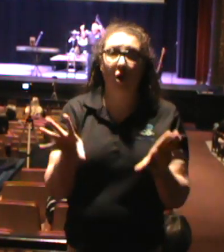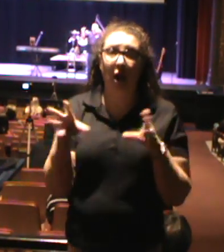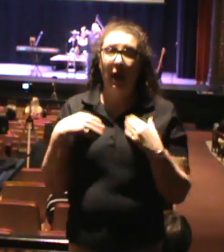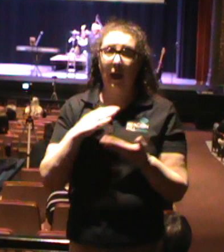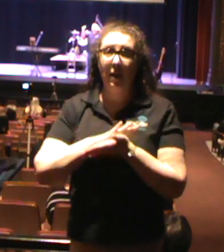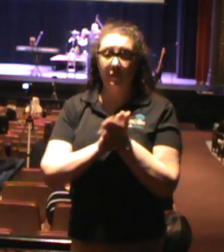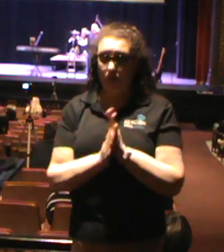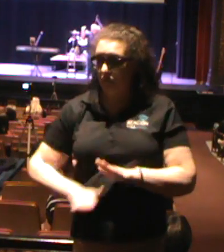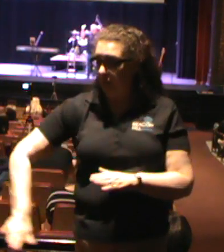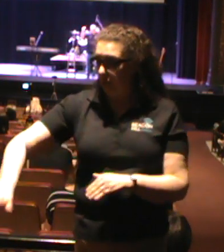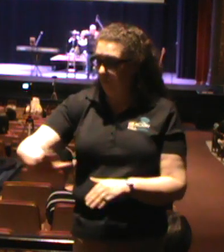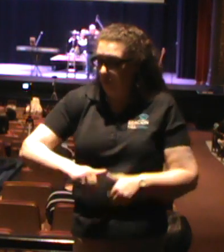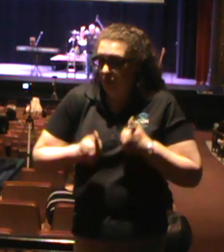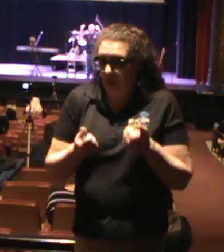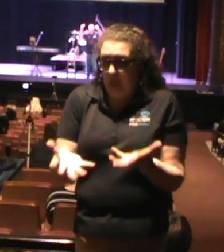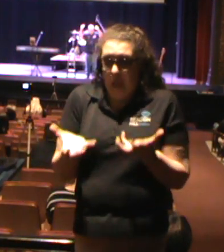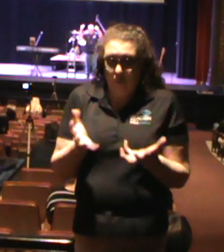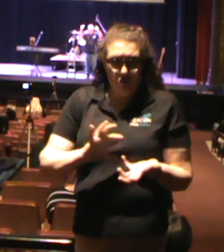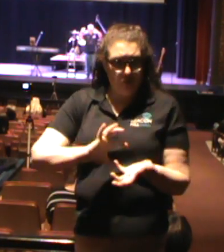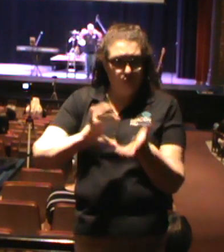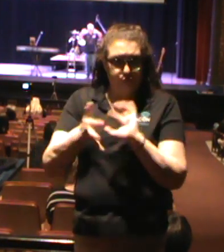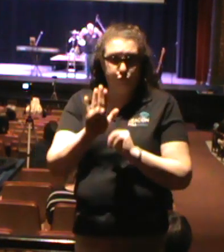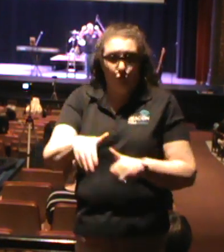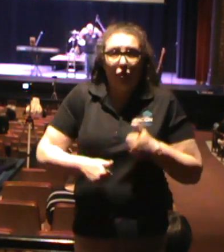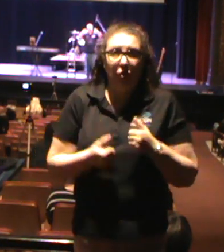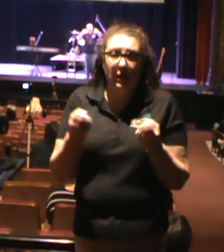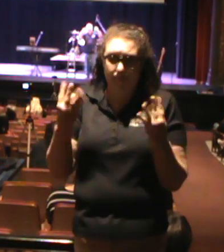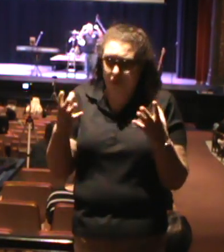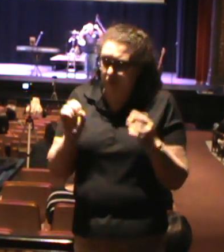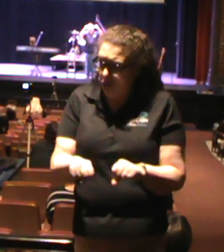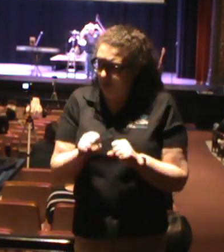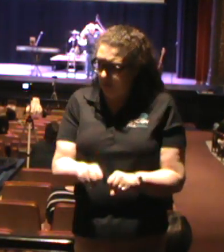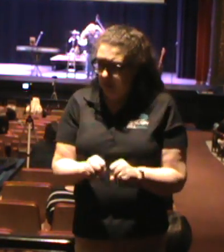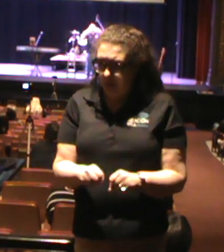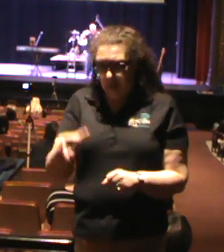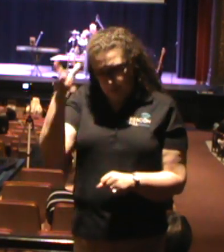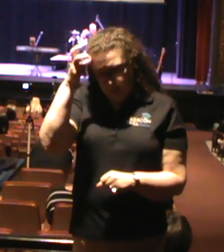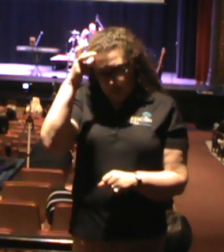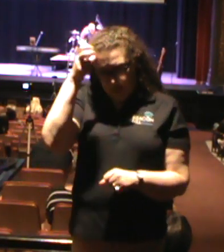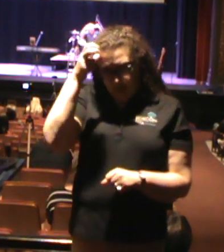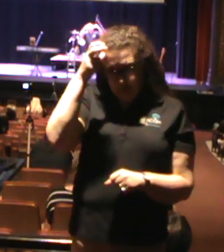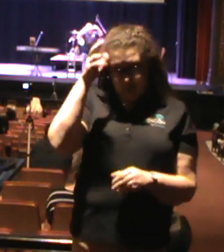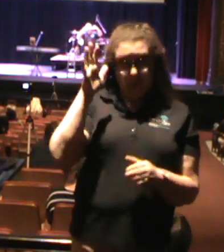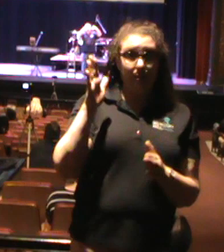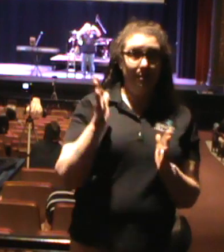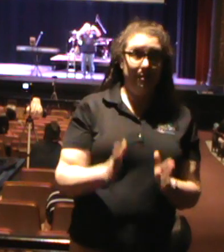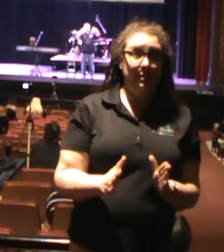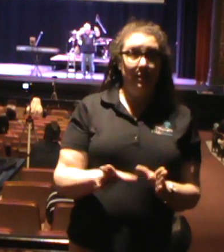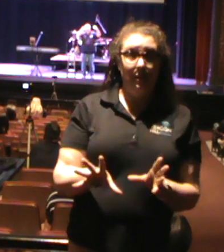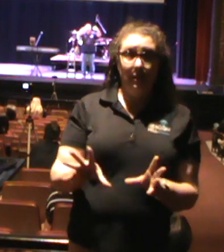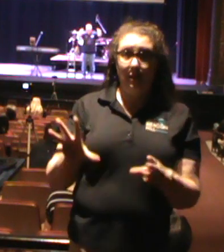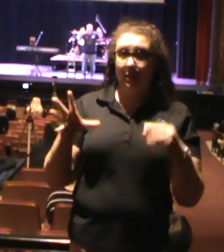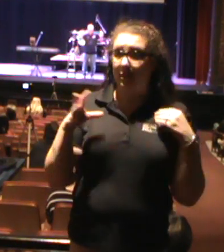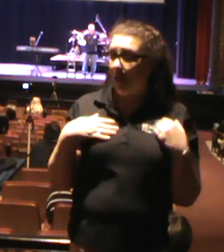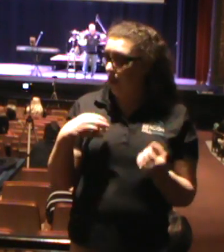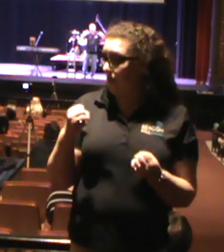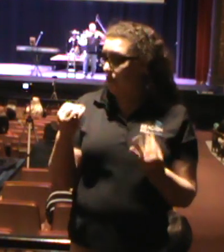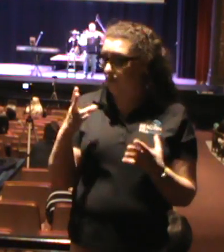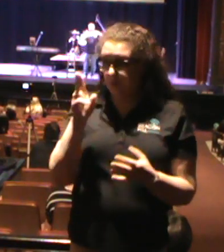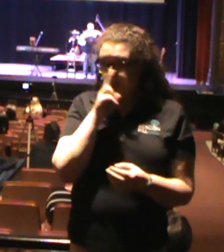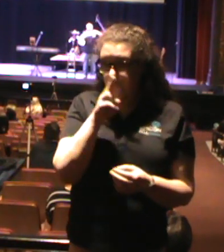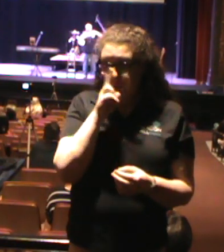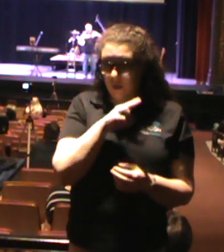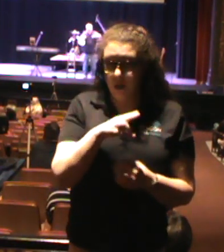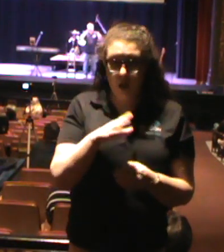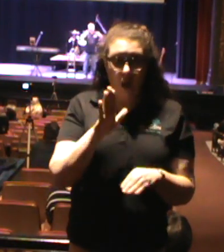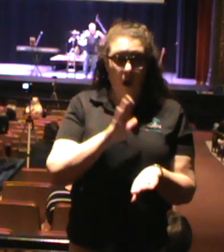wants to disrupt your life as much as possible. Satan is having a field day on his outdoor playground.